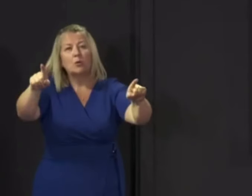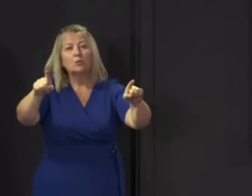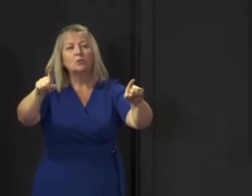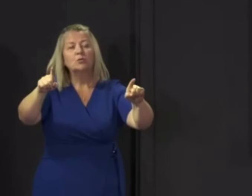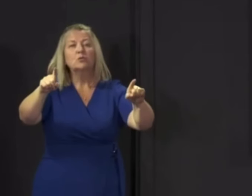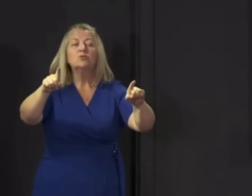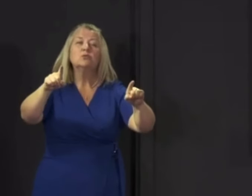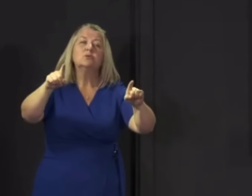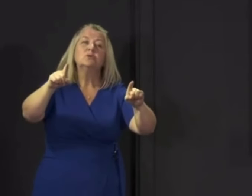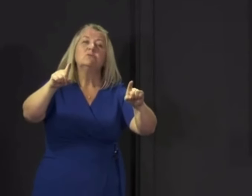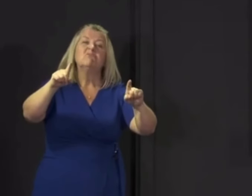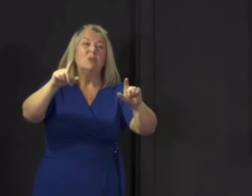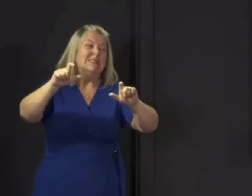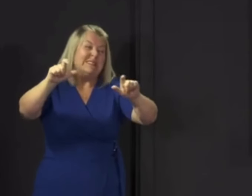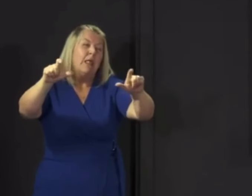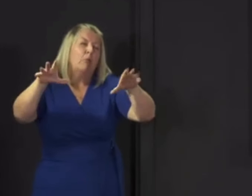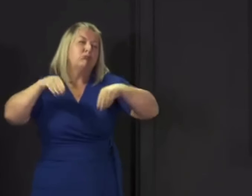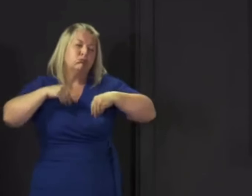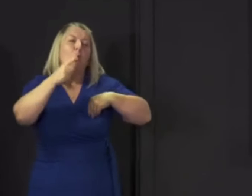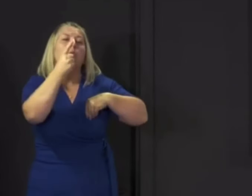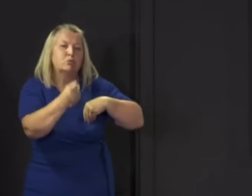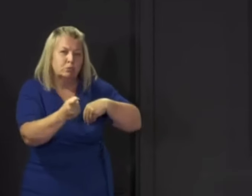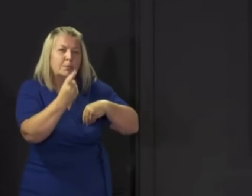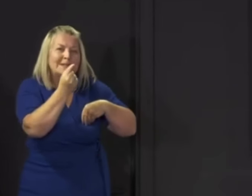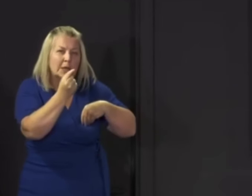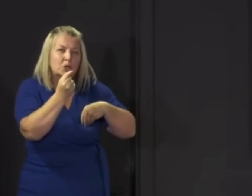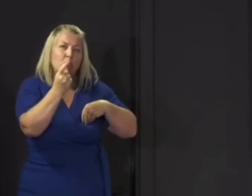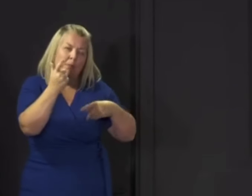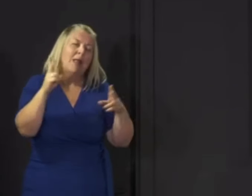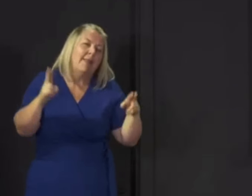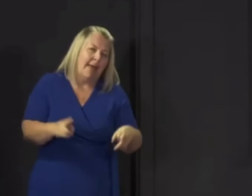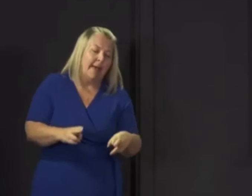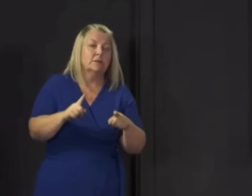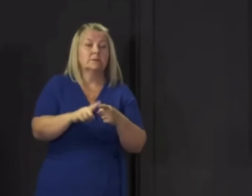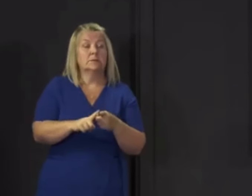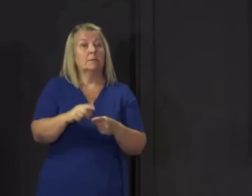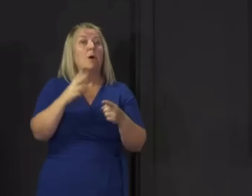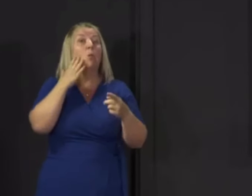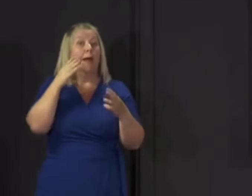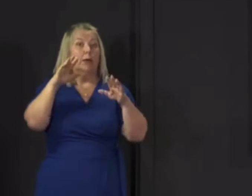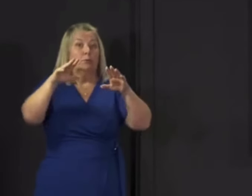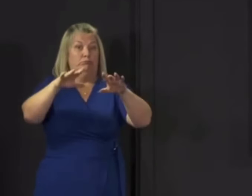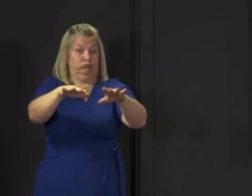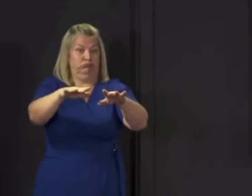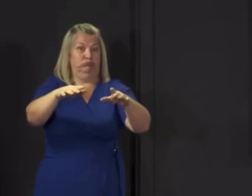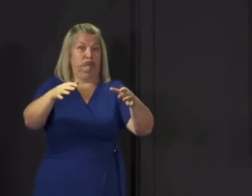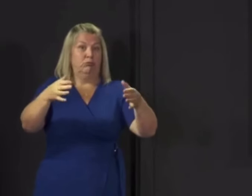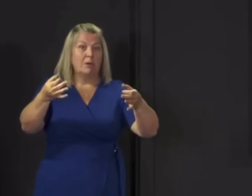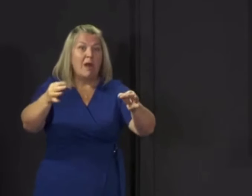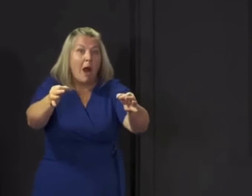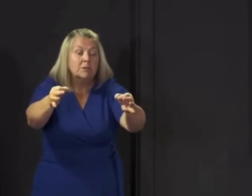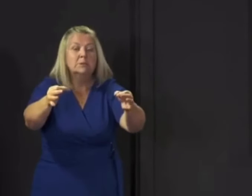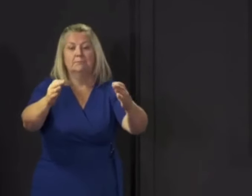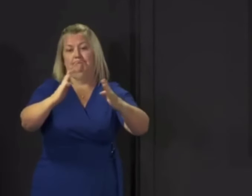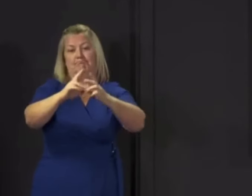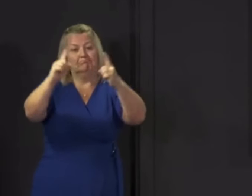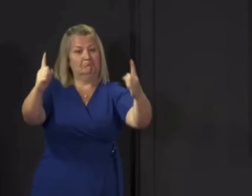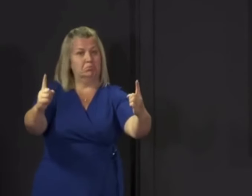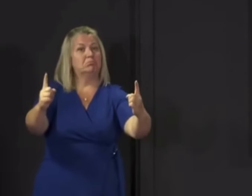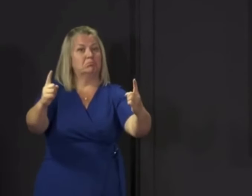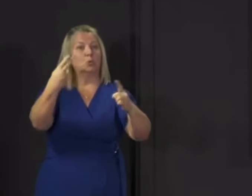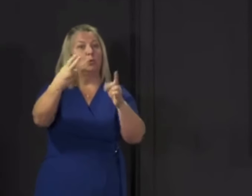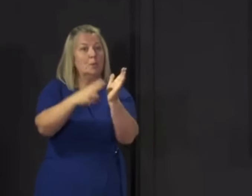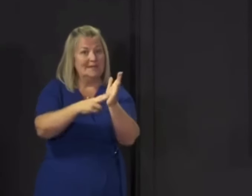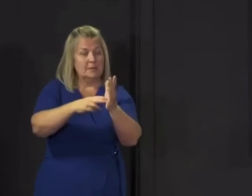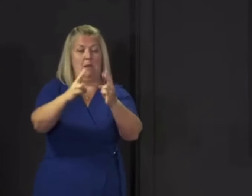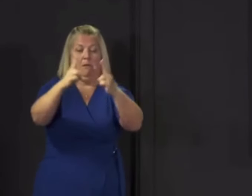the polis, and all you bammy bastards that thought you would take a picnic and head to us and self-isolate on a beach that had 600